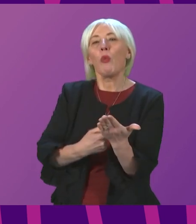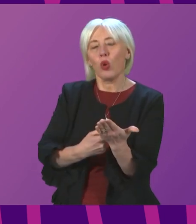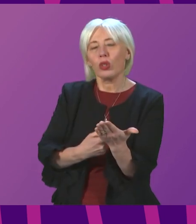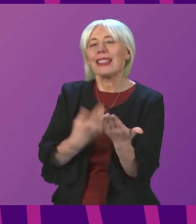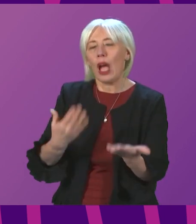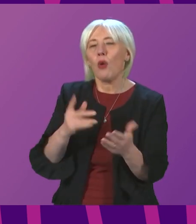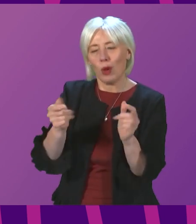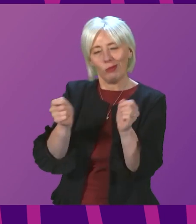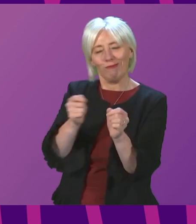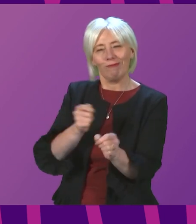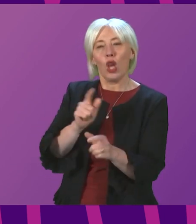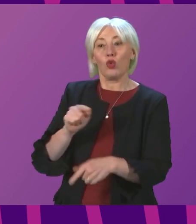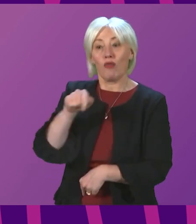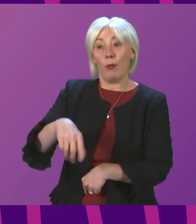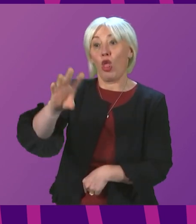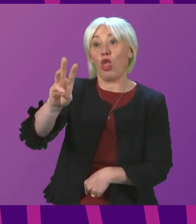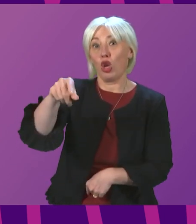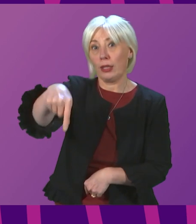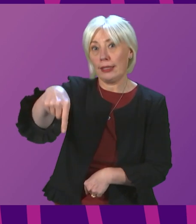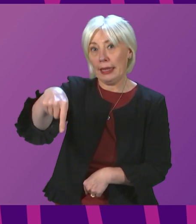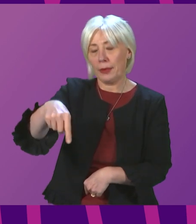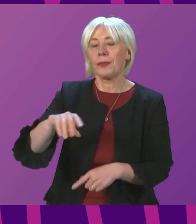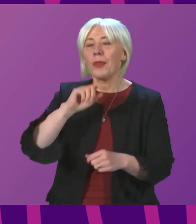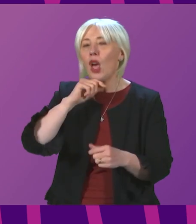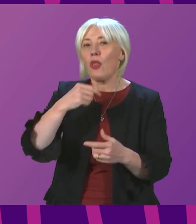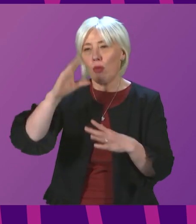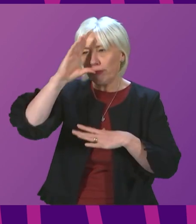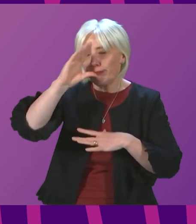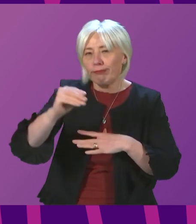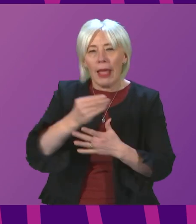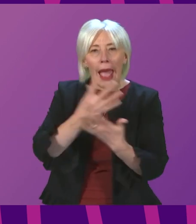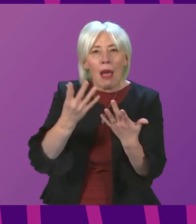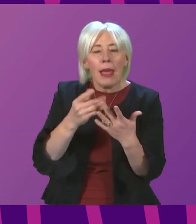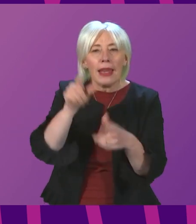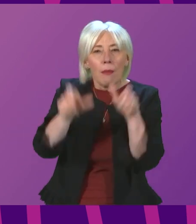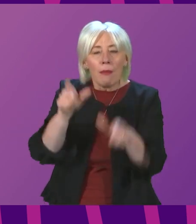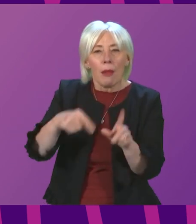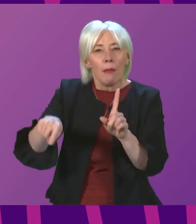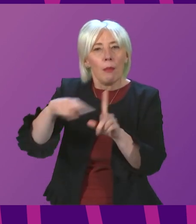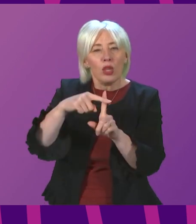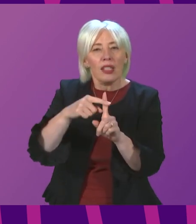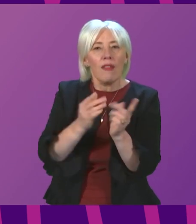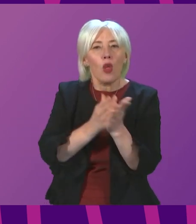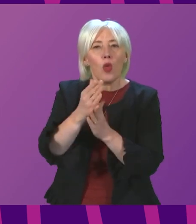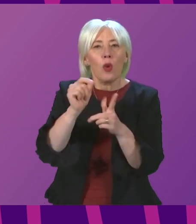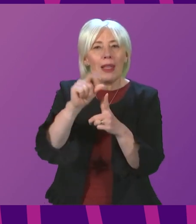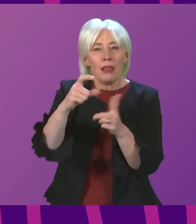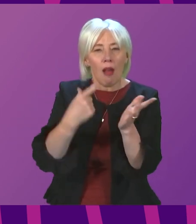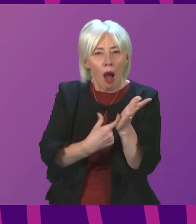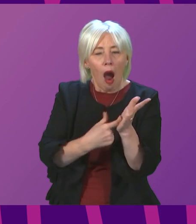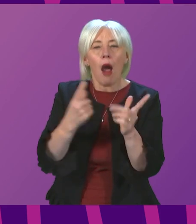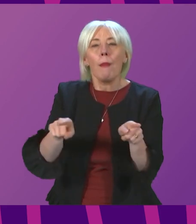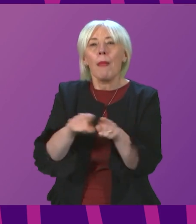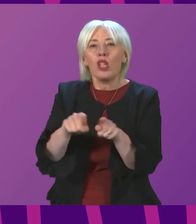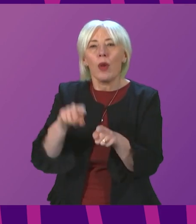I can advise Parliament that from Thursday, in addition to reporting the number of people testing positive for COVID-19 through a PCR test, it will